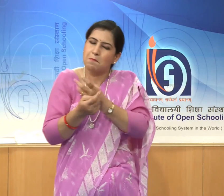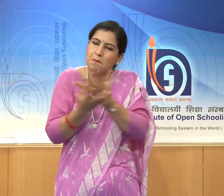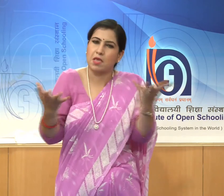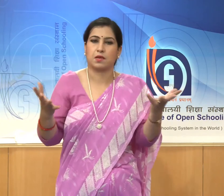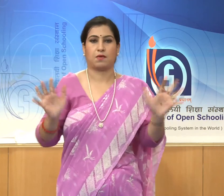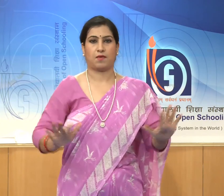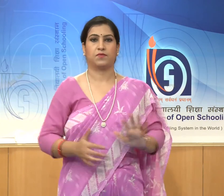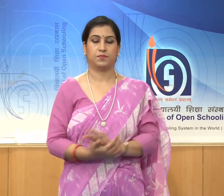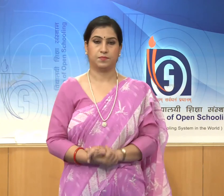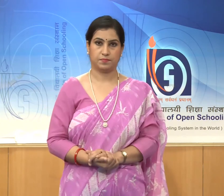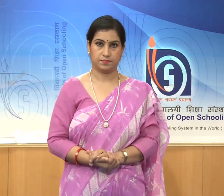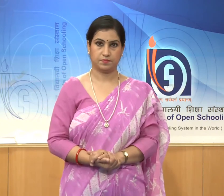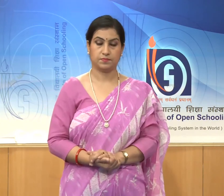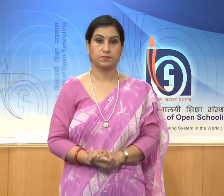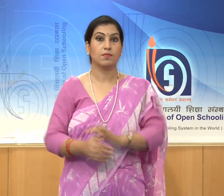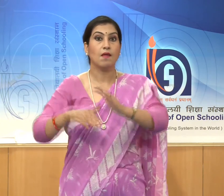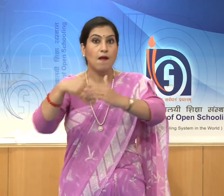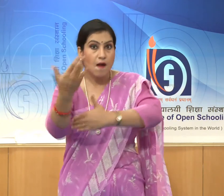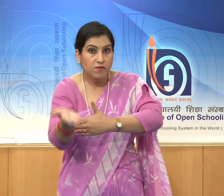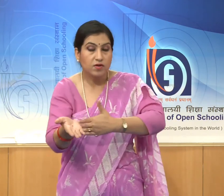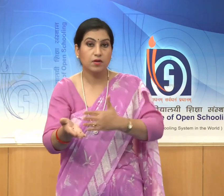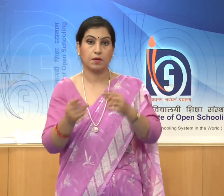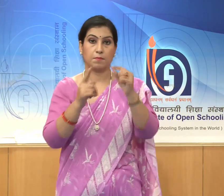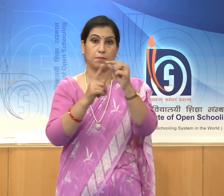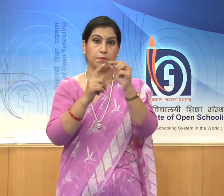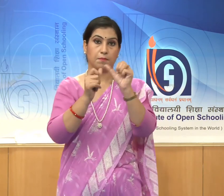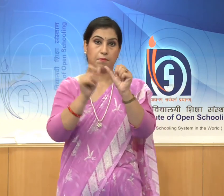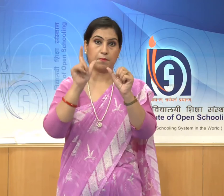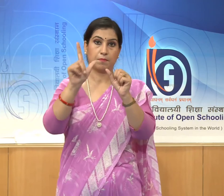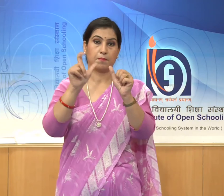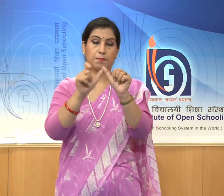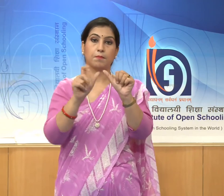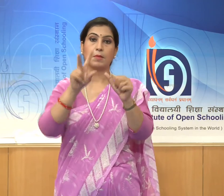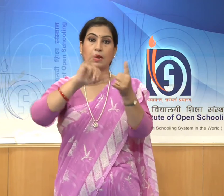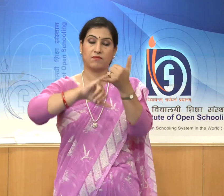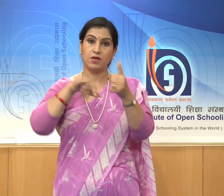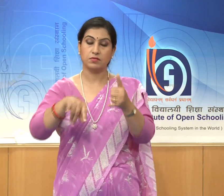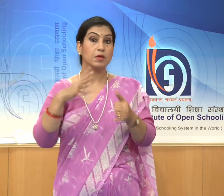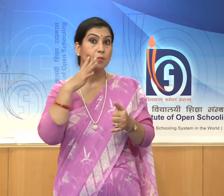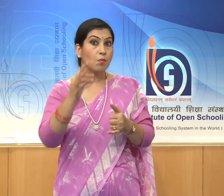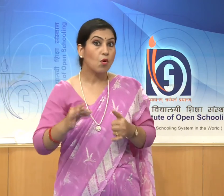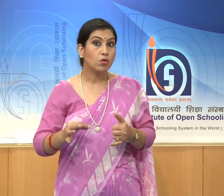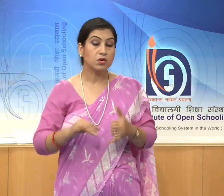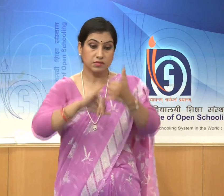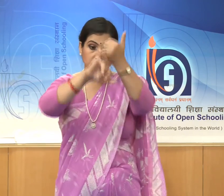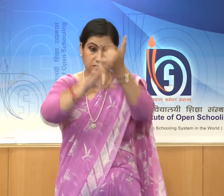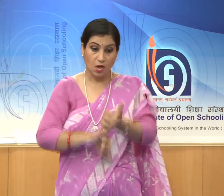After the Pallavas, the important southern dynasties